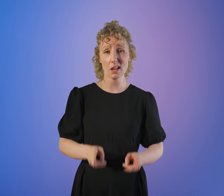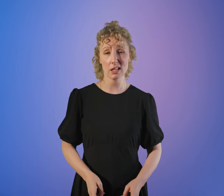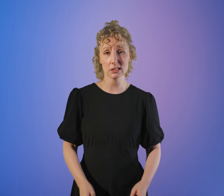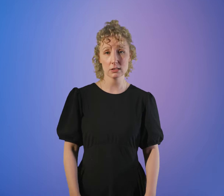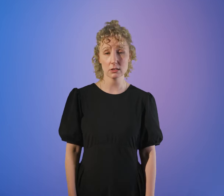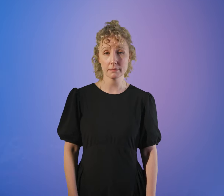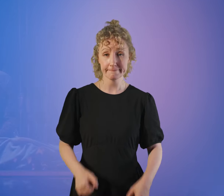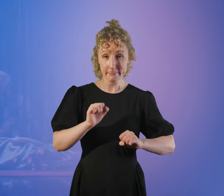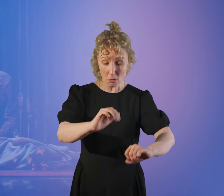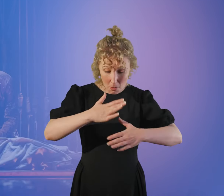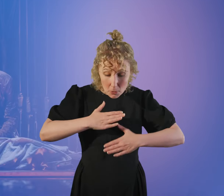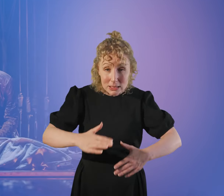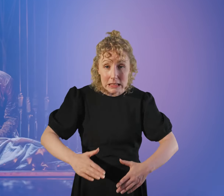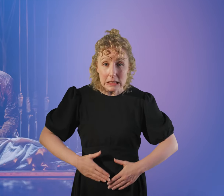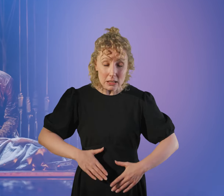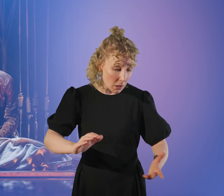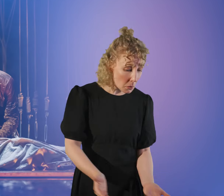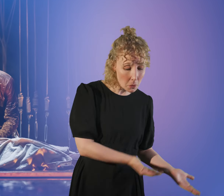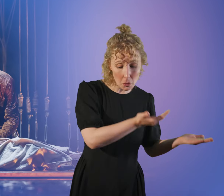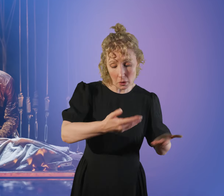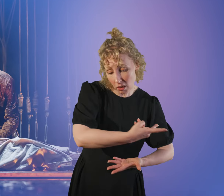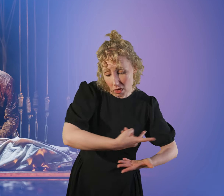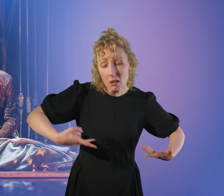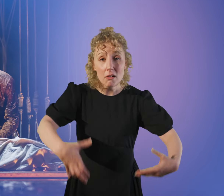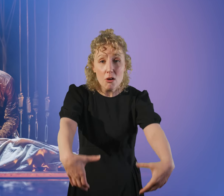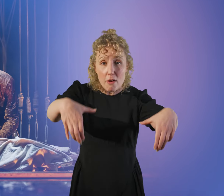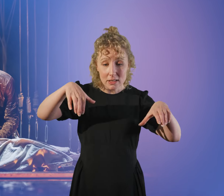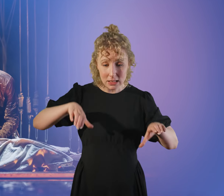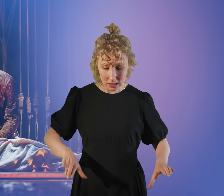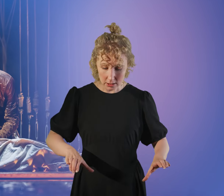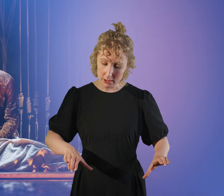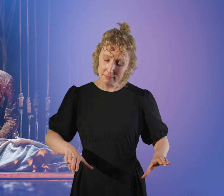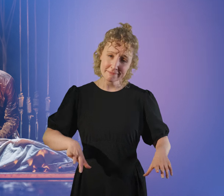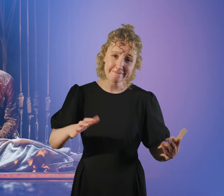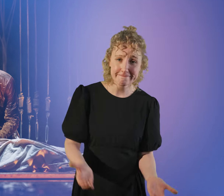Her body, placed in a sealed coffin, is cast overboard.